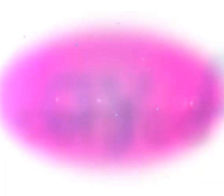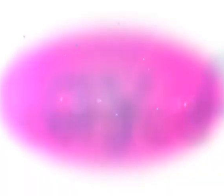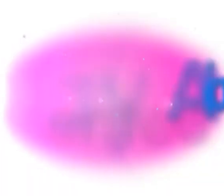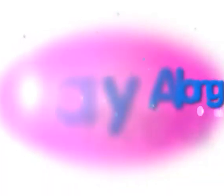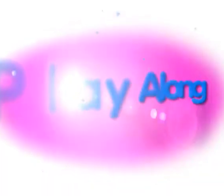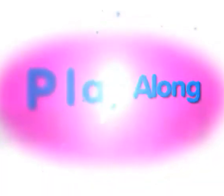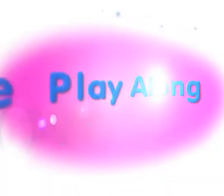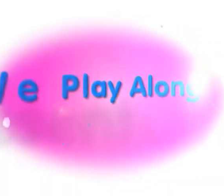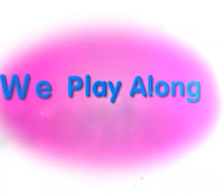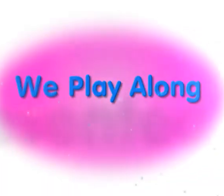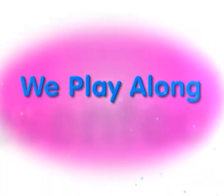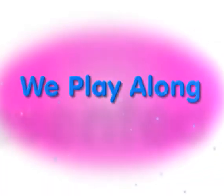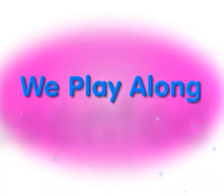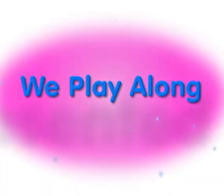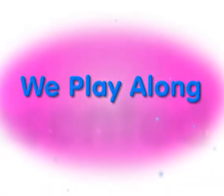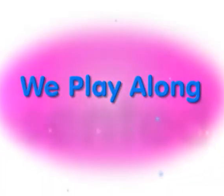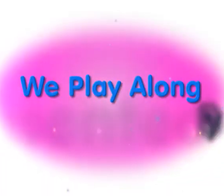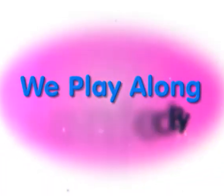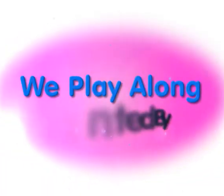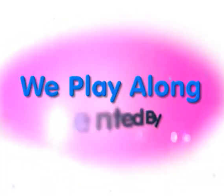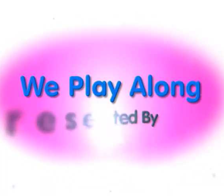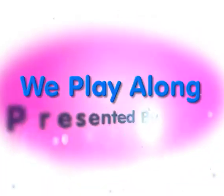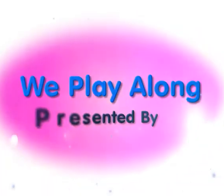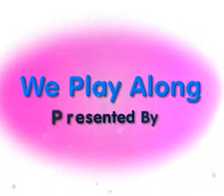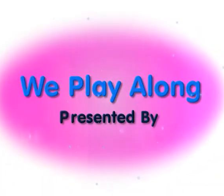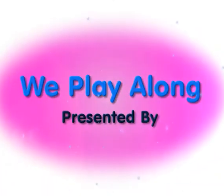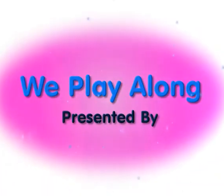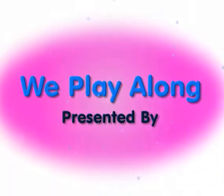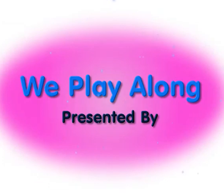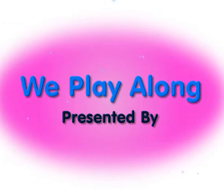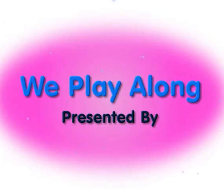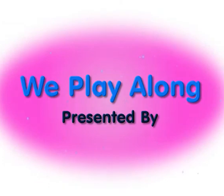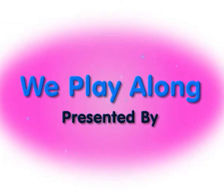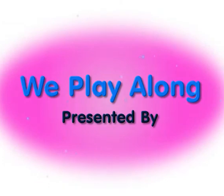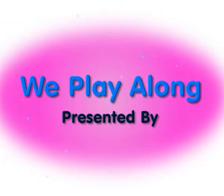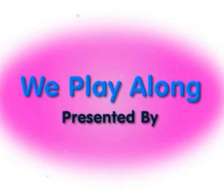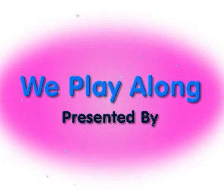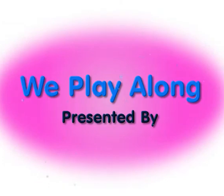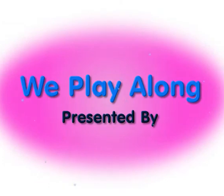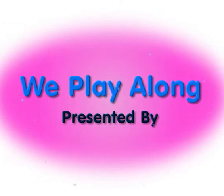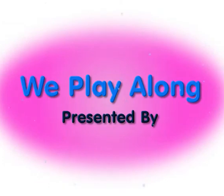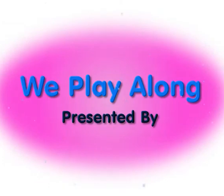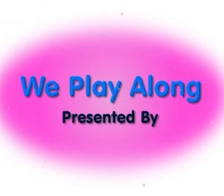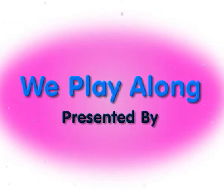We play along. Come on and play along. You can play along too.